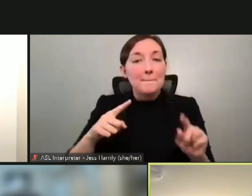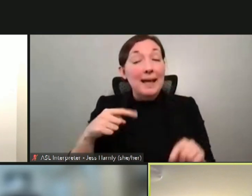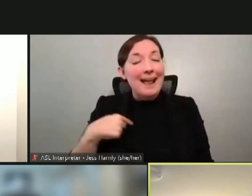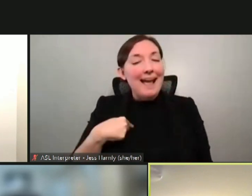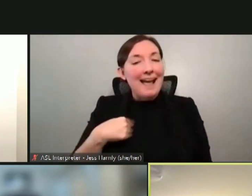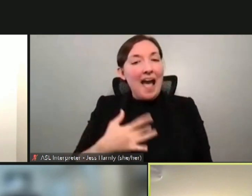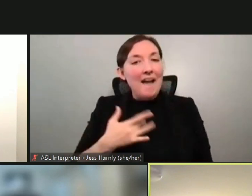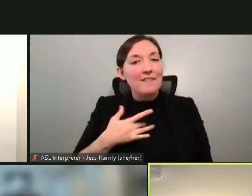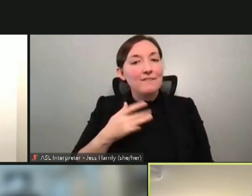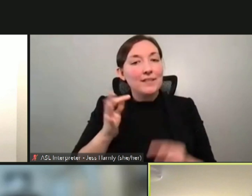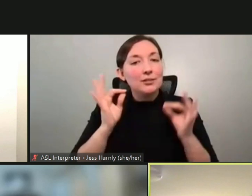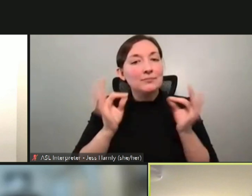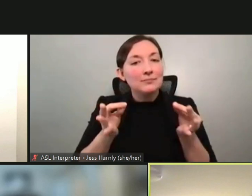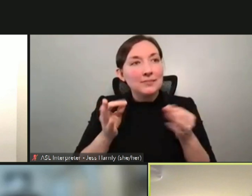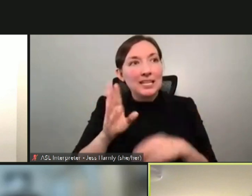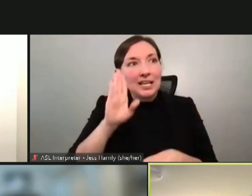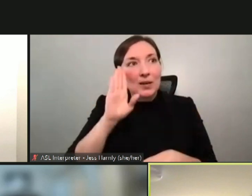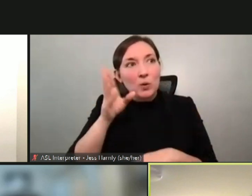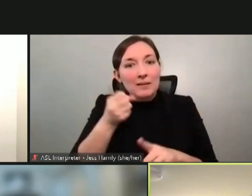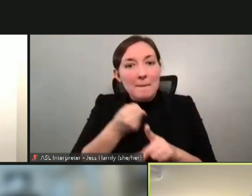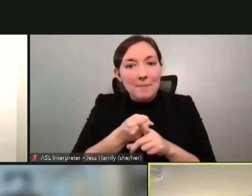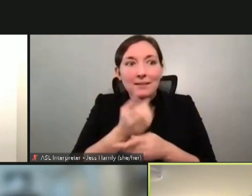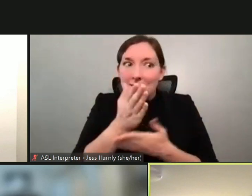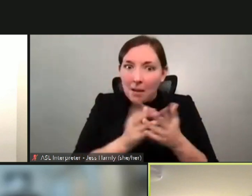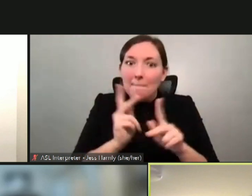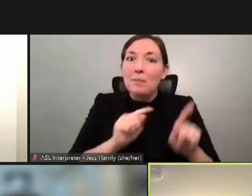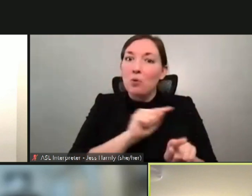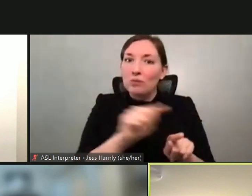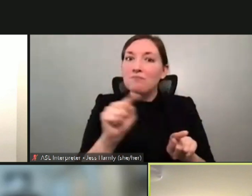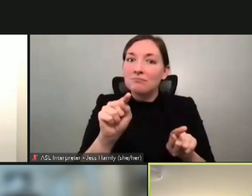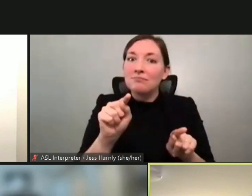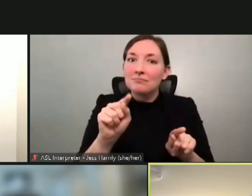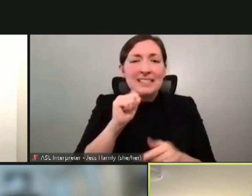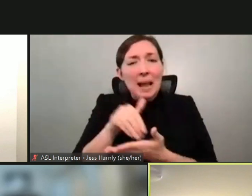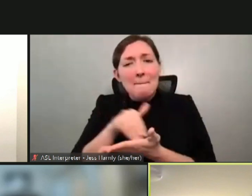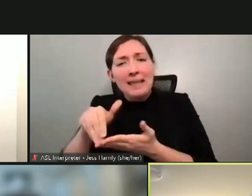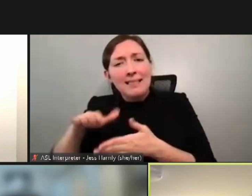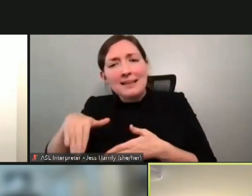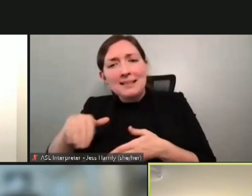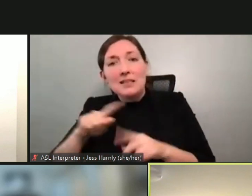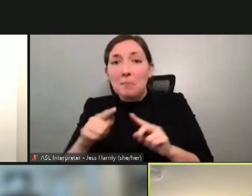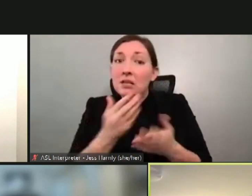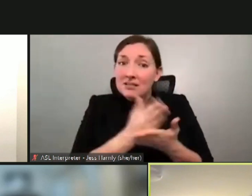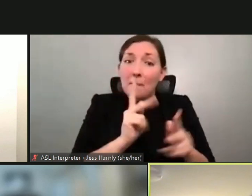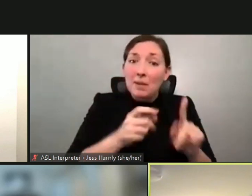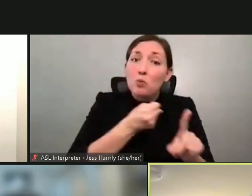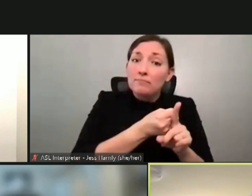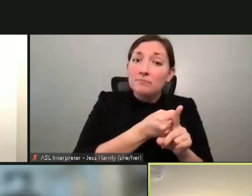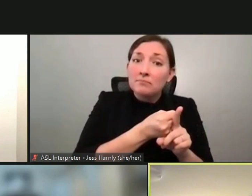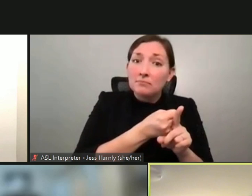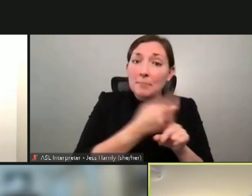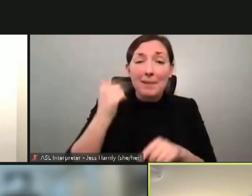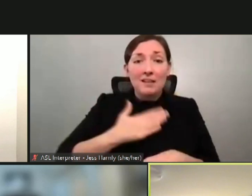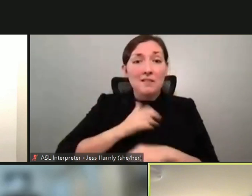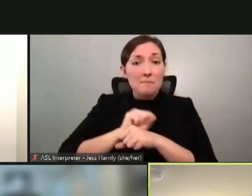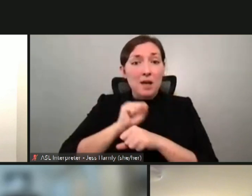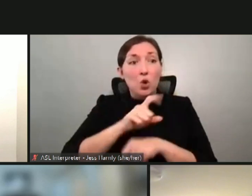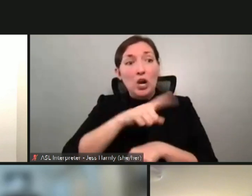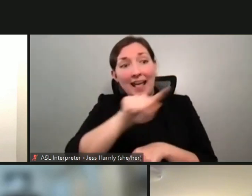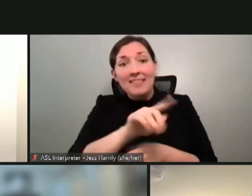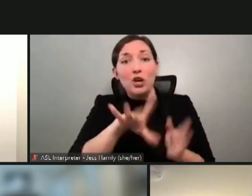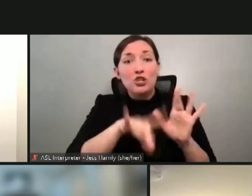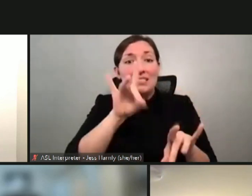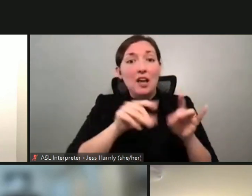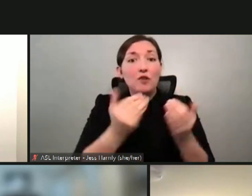that is affecting some people. And, and I think that they are like discovering new things that they can do. If,